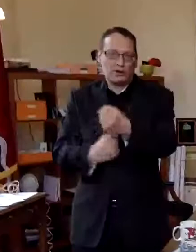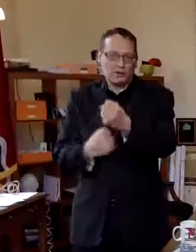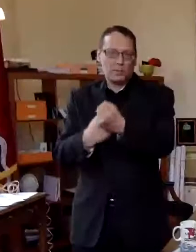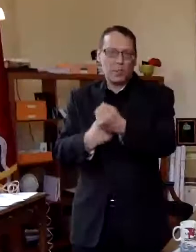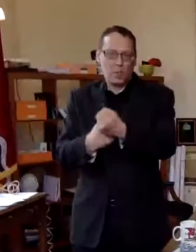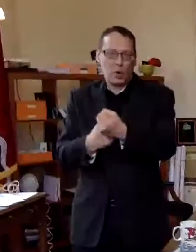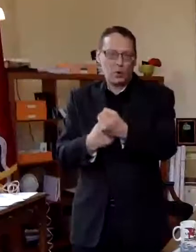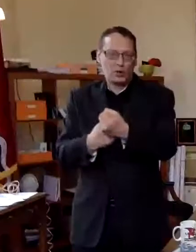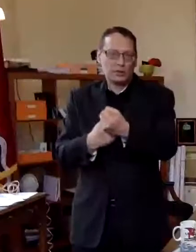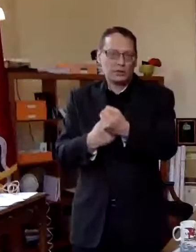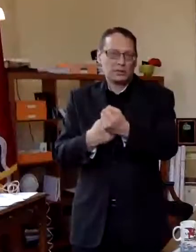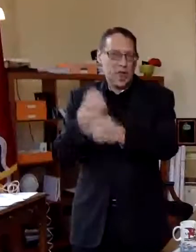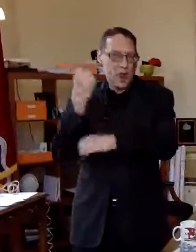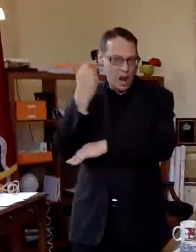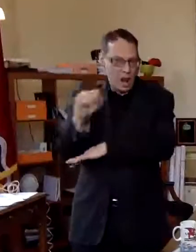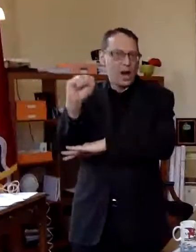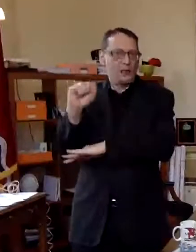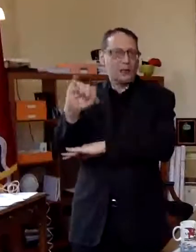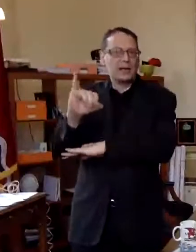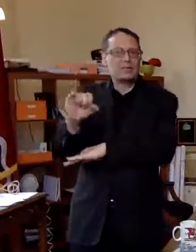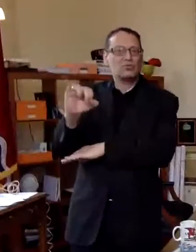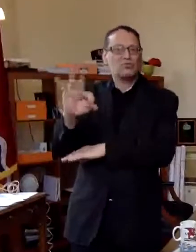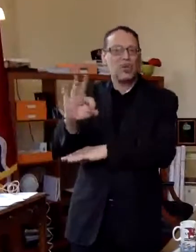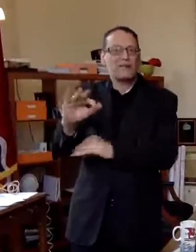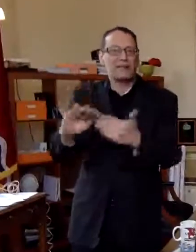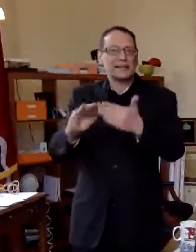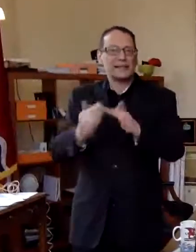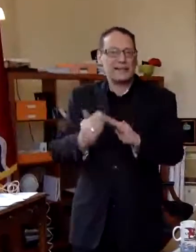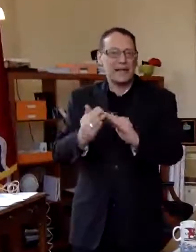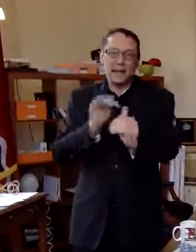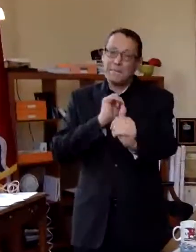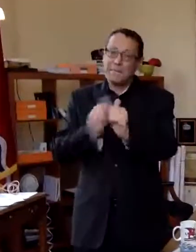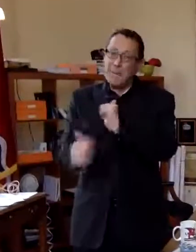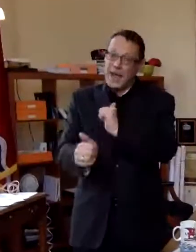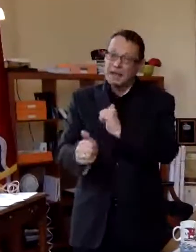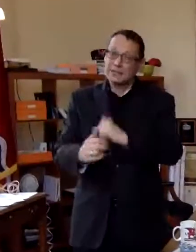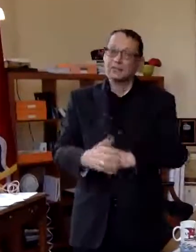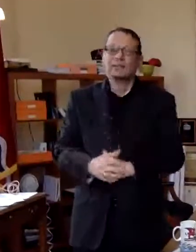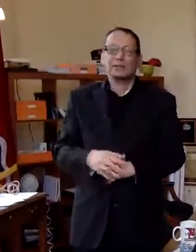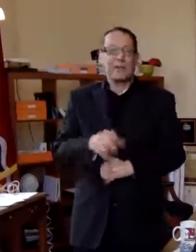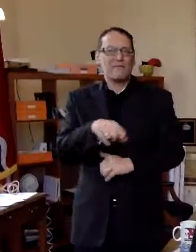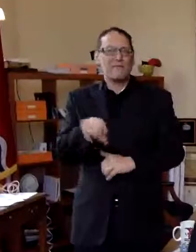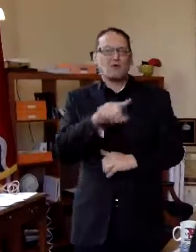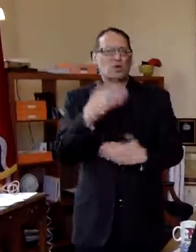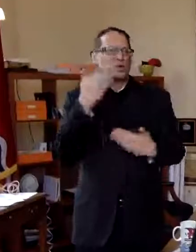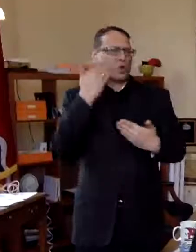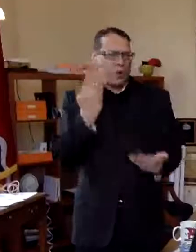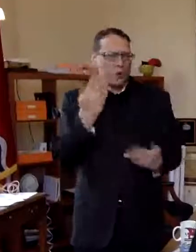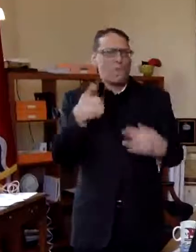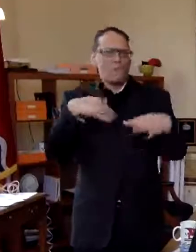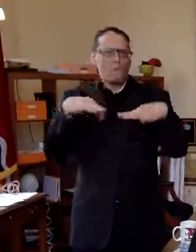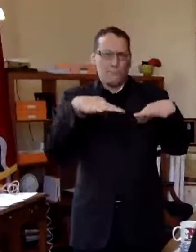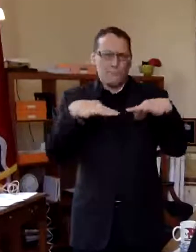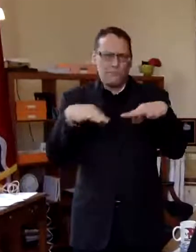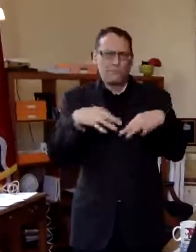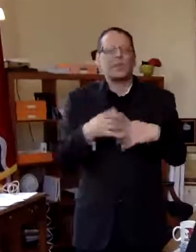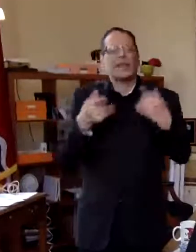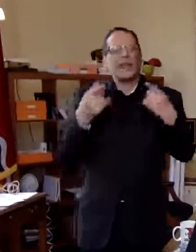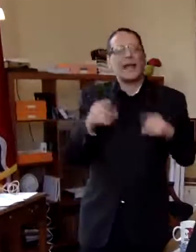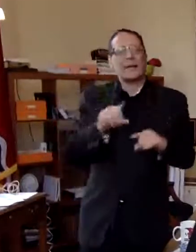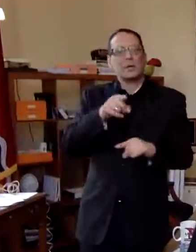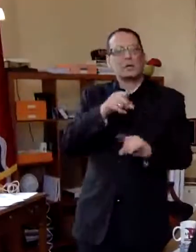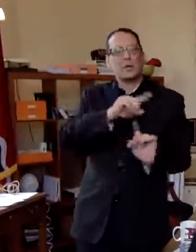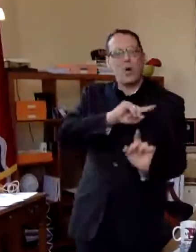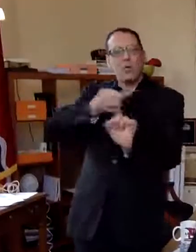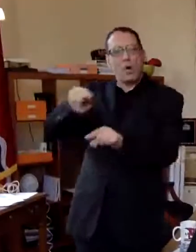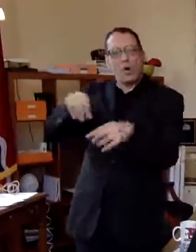in jeff city to pass the wayfair tax and so for those of who don't know here's what it is when you go to the store